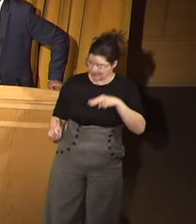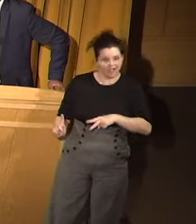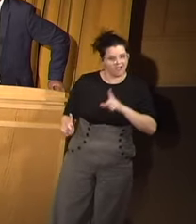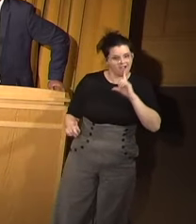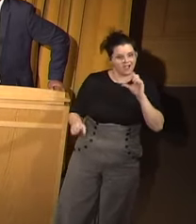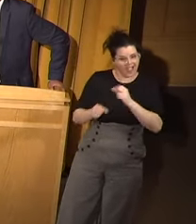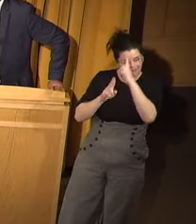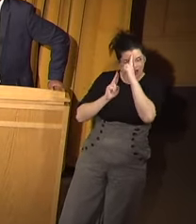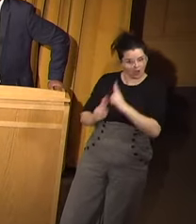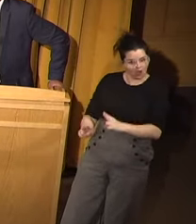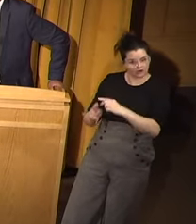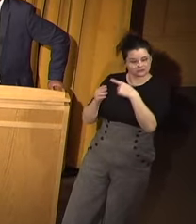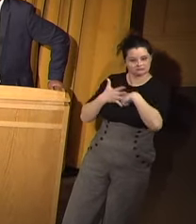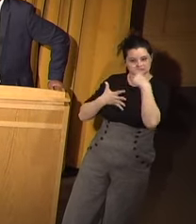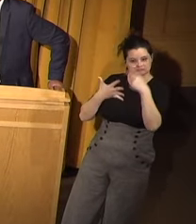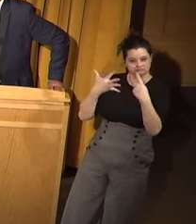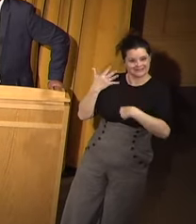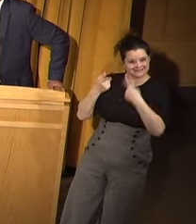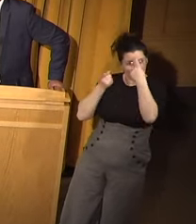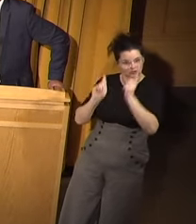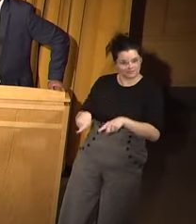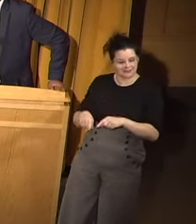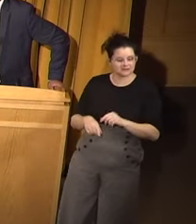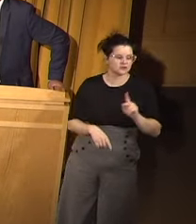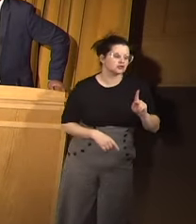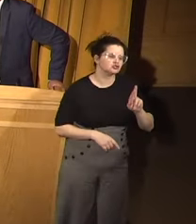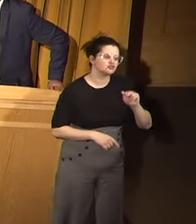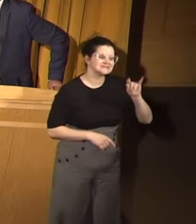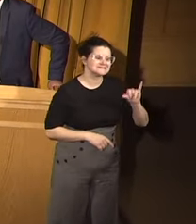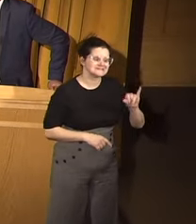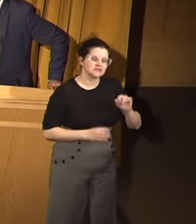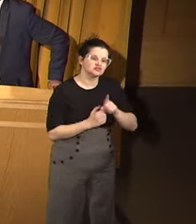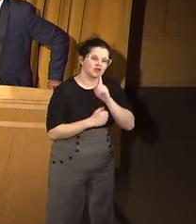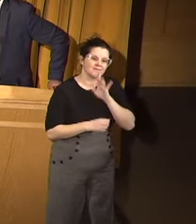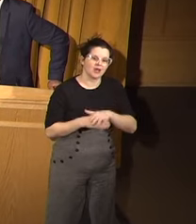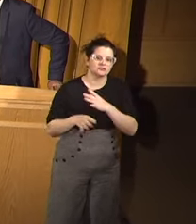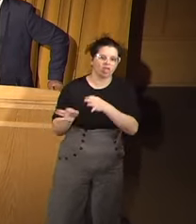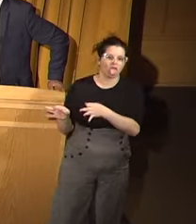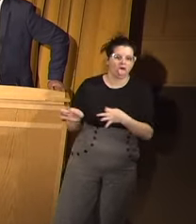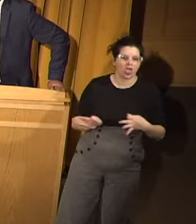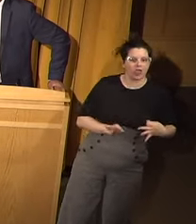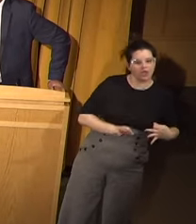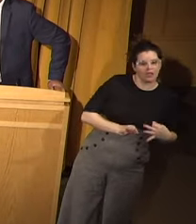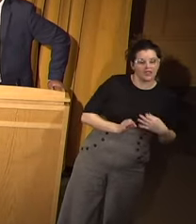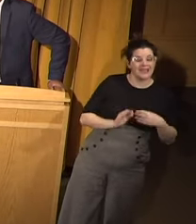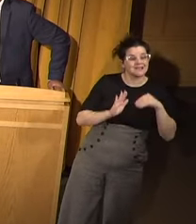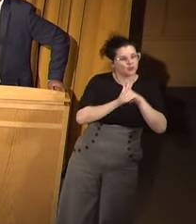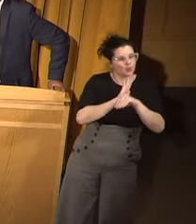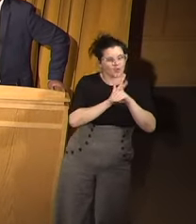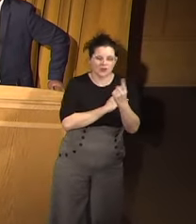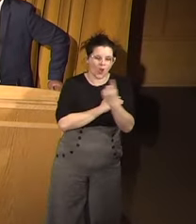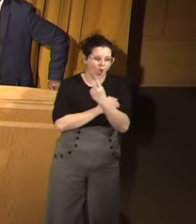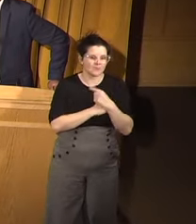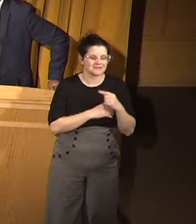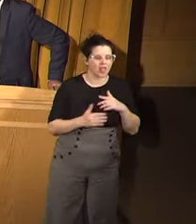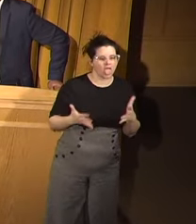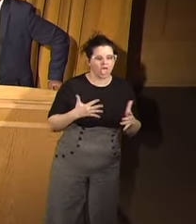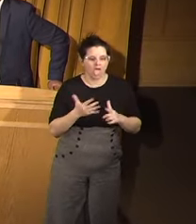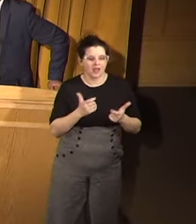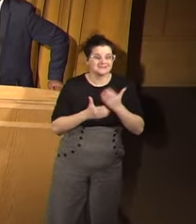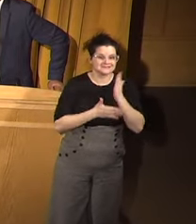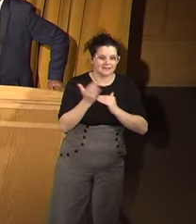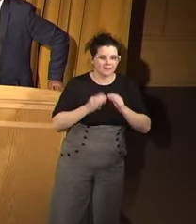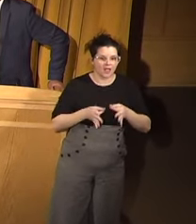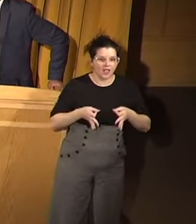they have honored the terms of the agreement. Now, Christy talked about some backsliding in New Orleans. There's always a little back and forth. Some things move